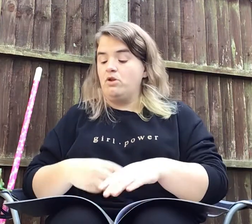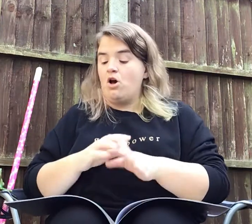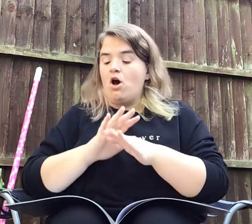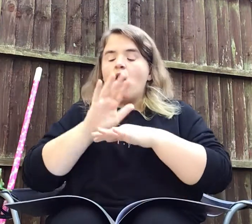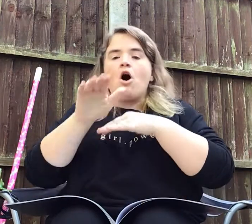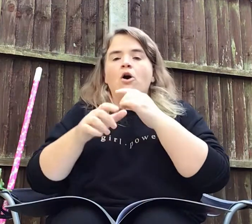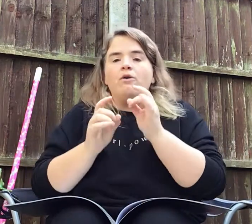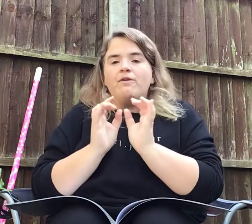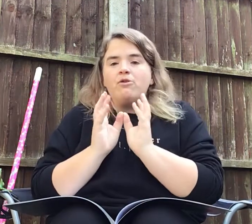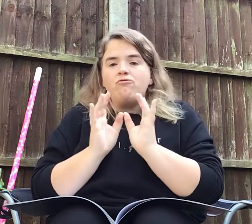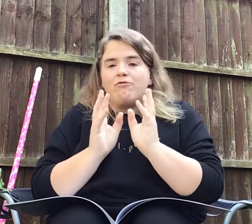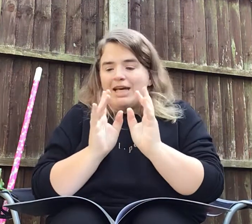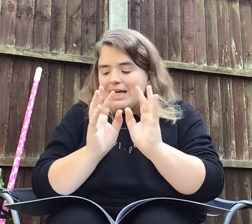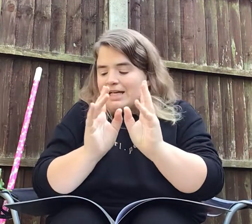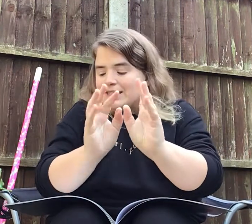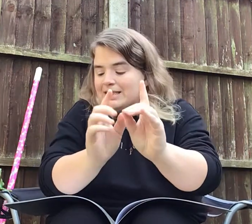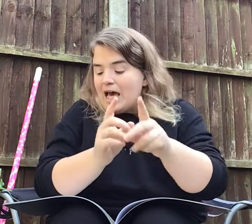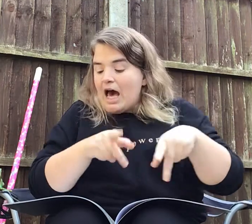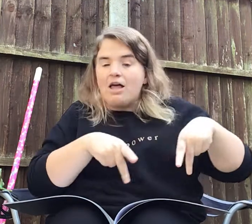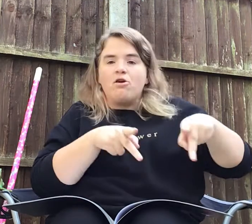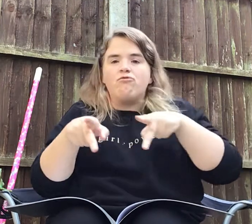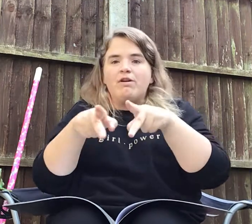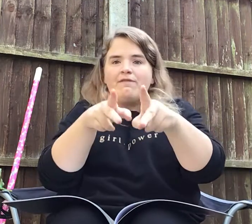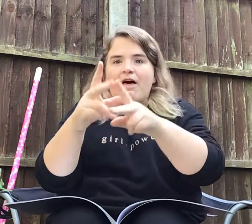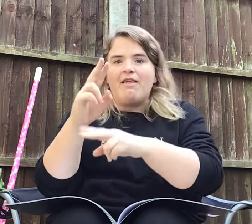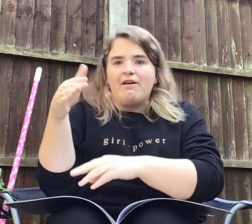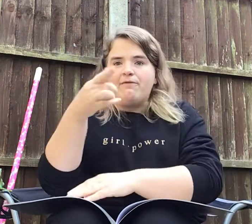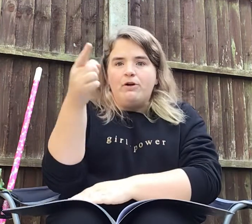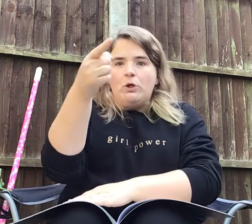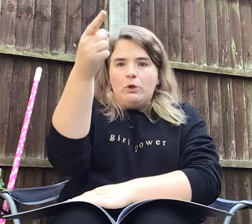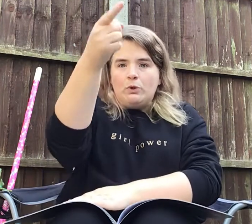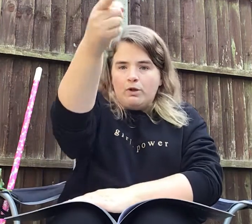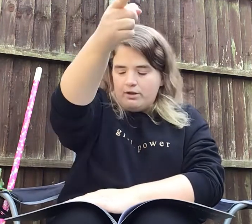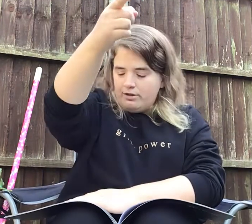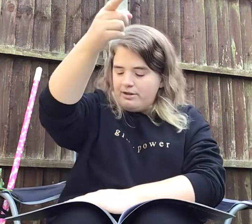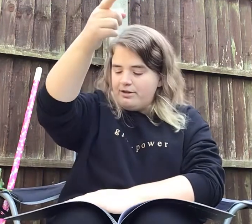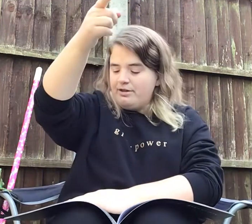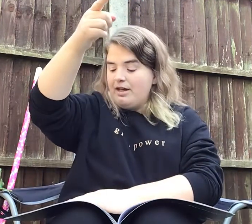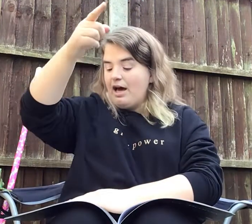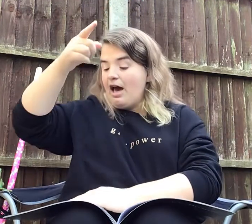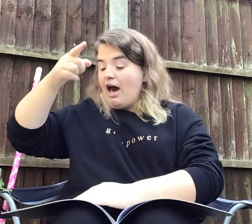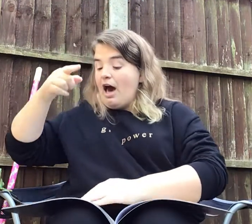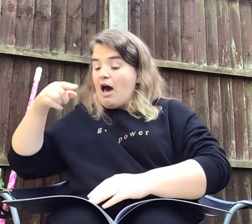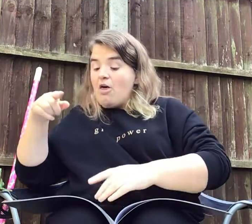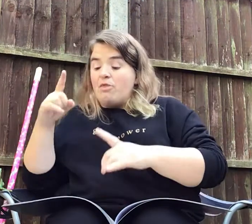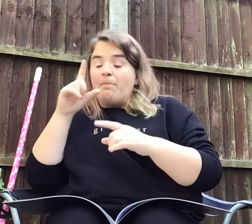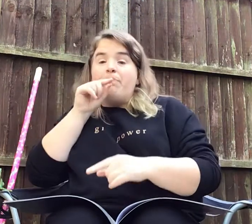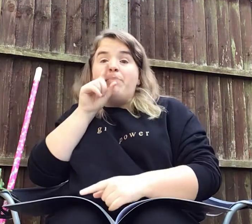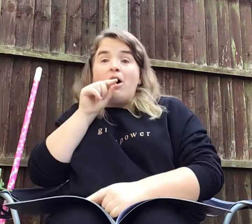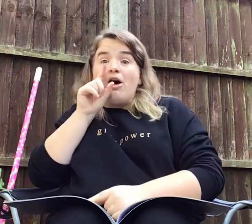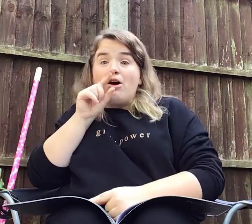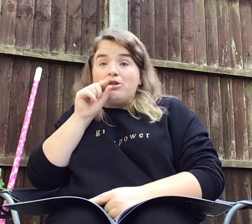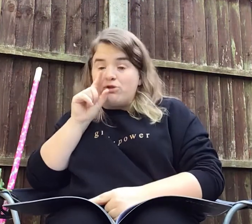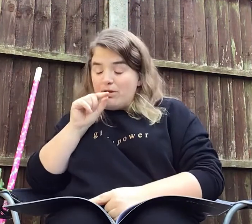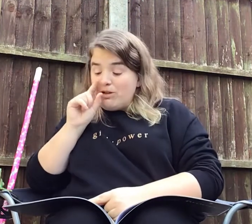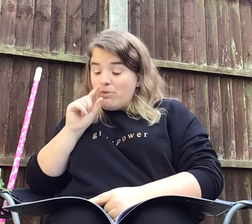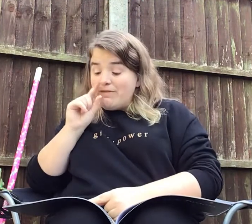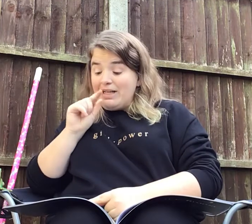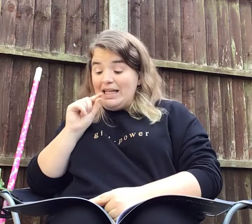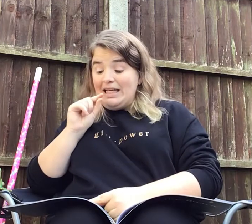Over the reeds and the river they flew. The birds shrieked with glee.